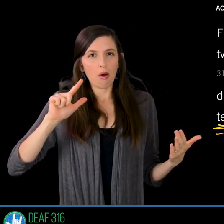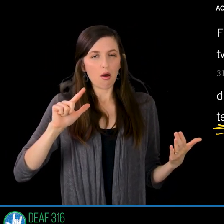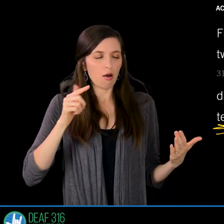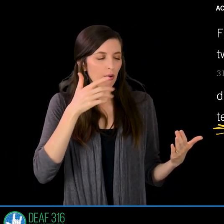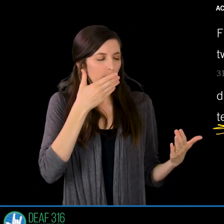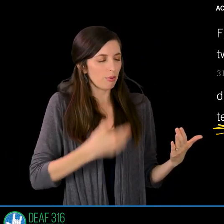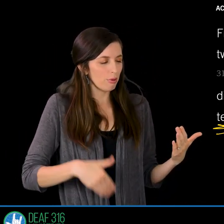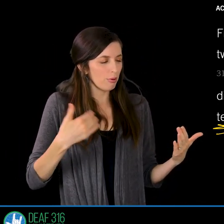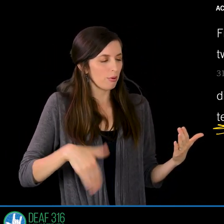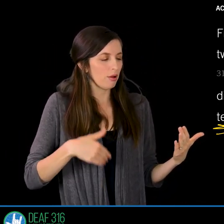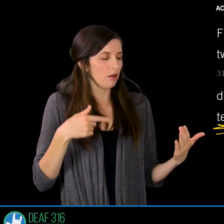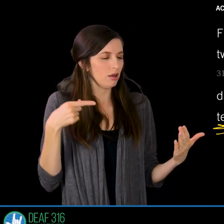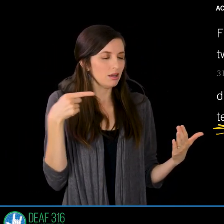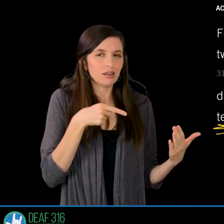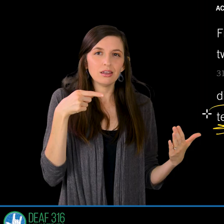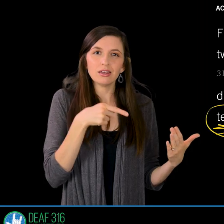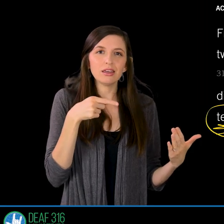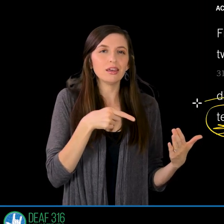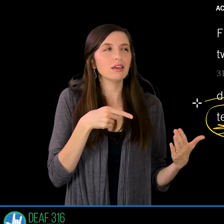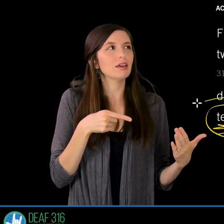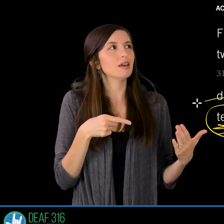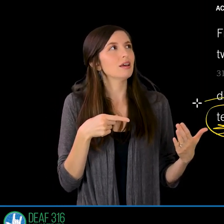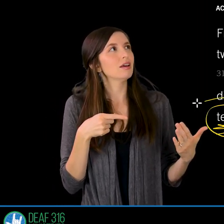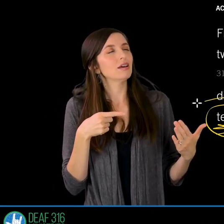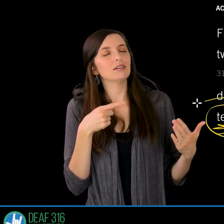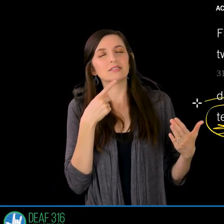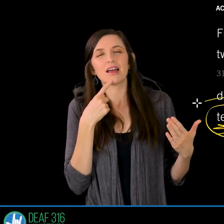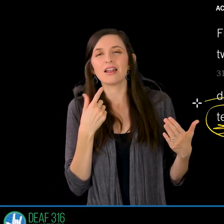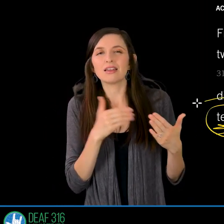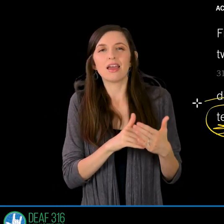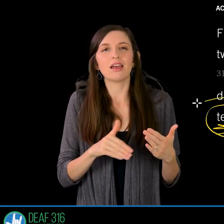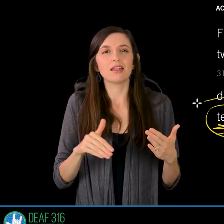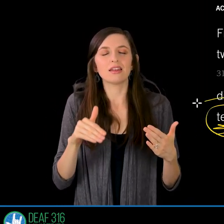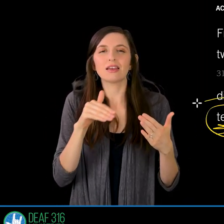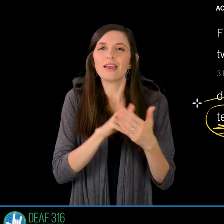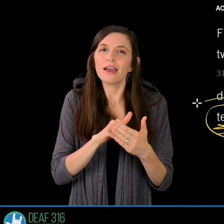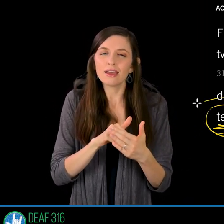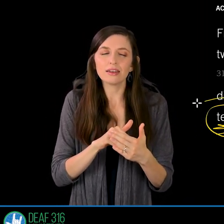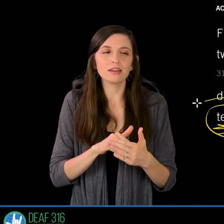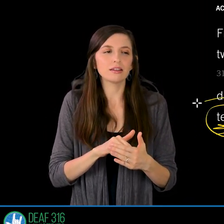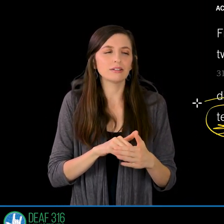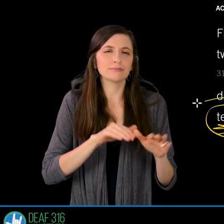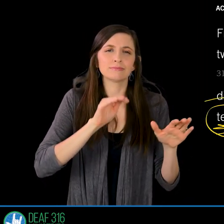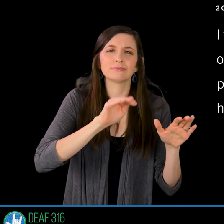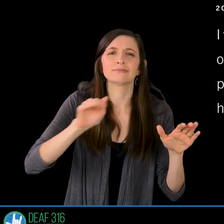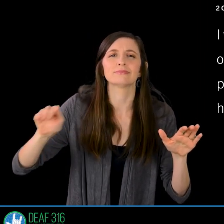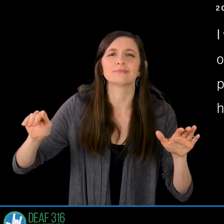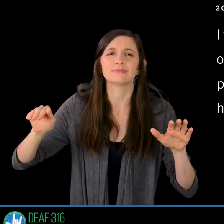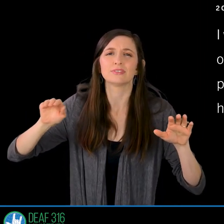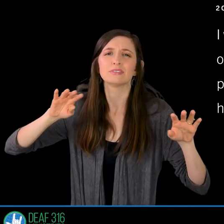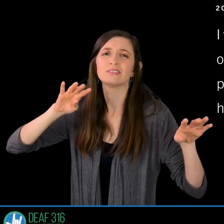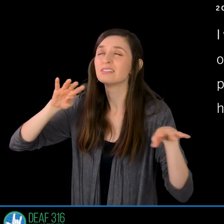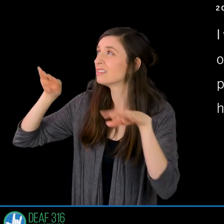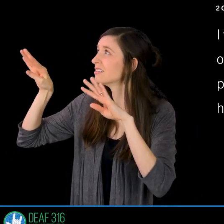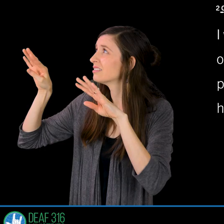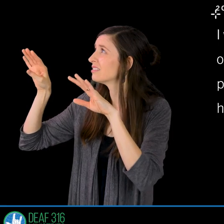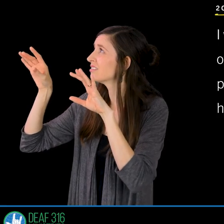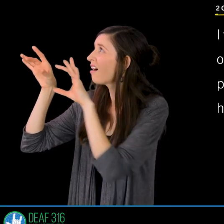pleaded with them and came to tears many many times one more 2nd